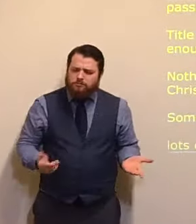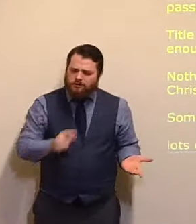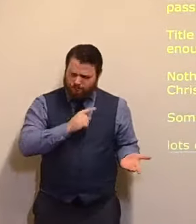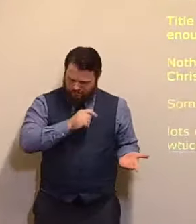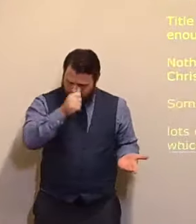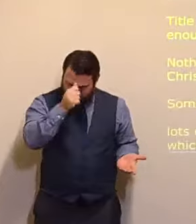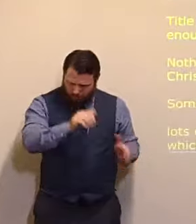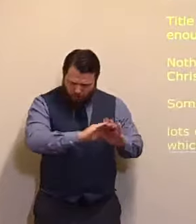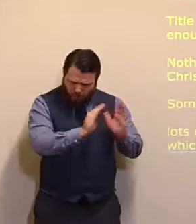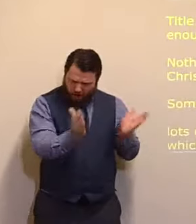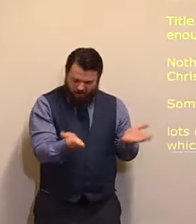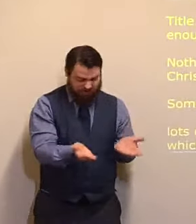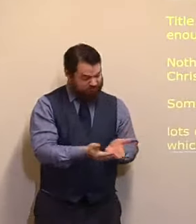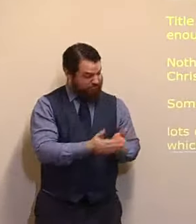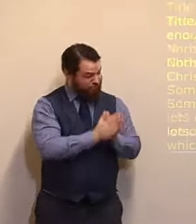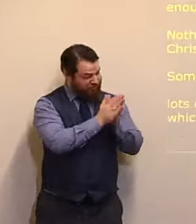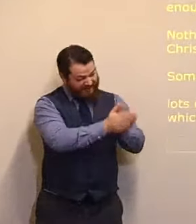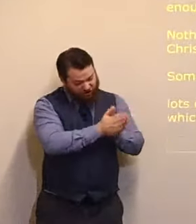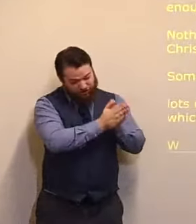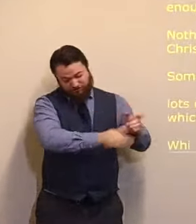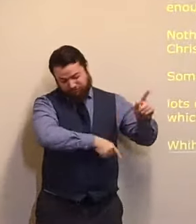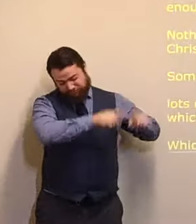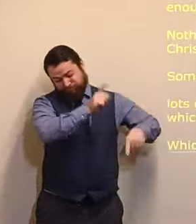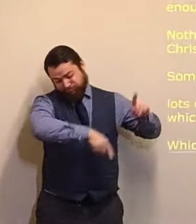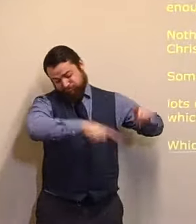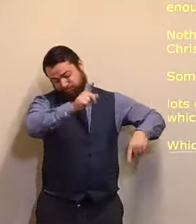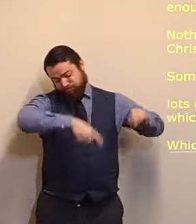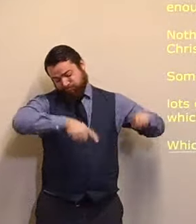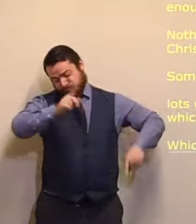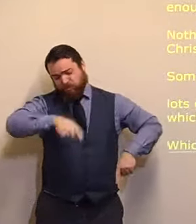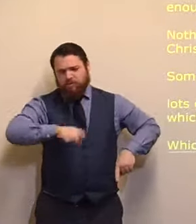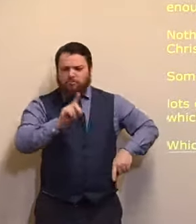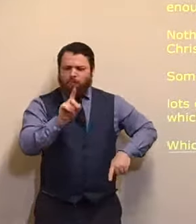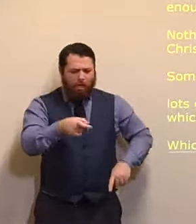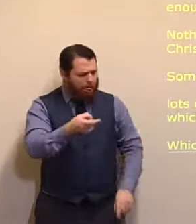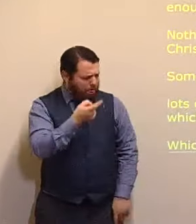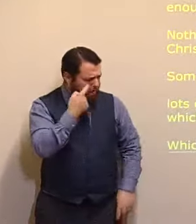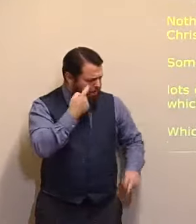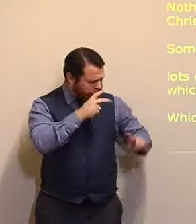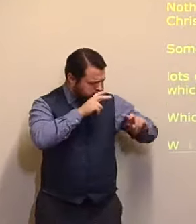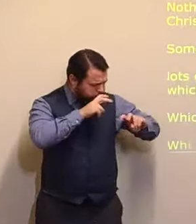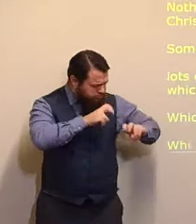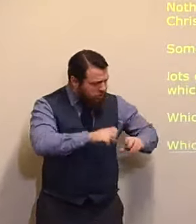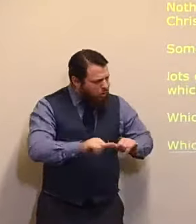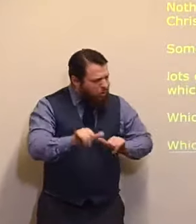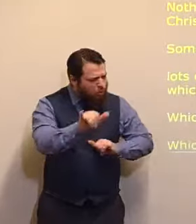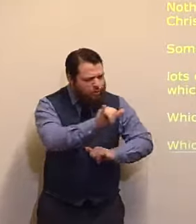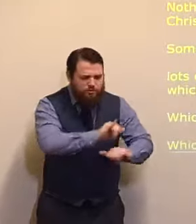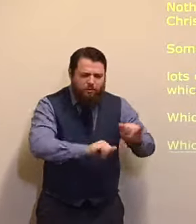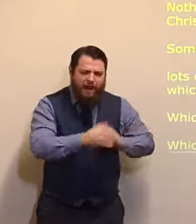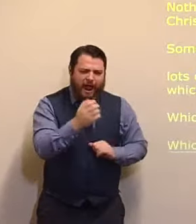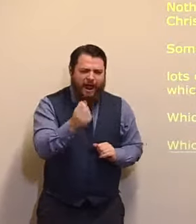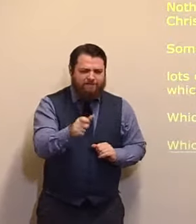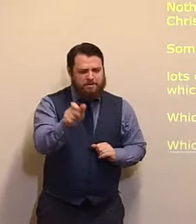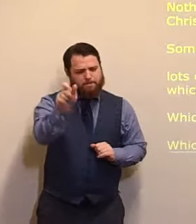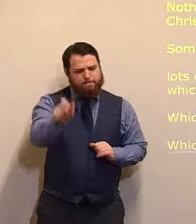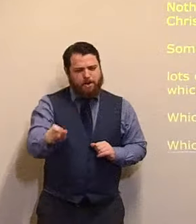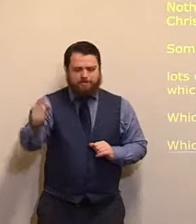but, where do we find, a religion, with a savior? And unfortunately, I have to say, I'm really sad,